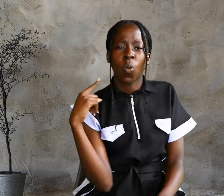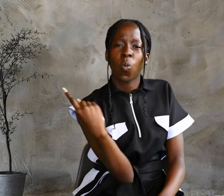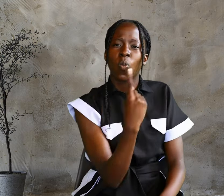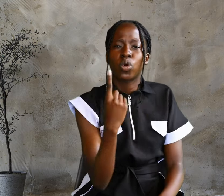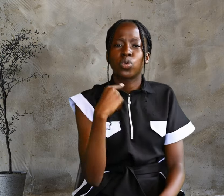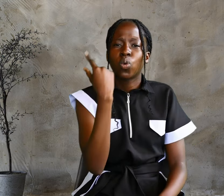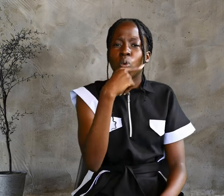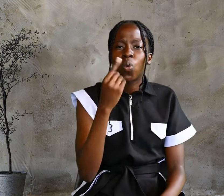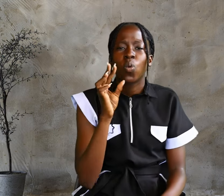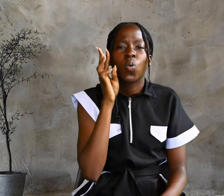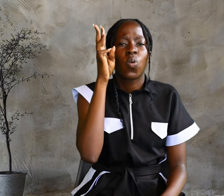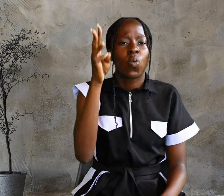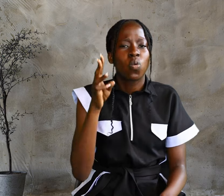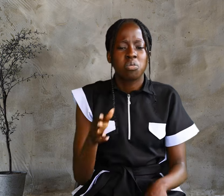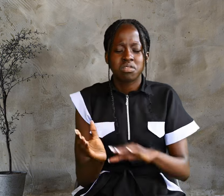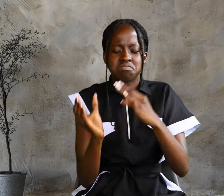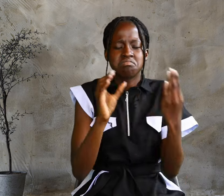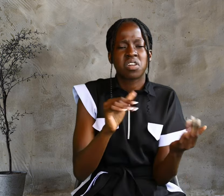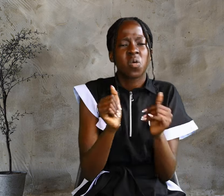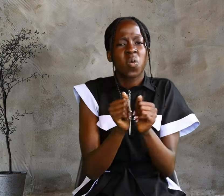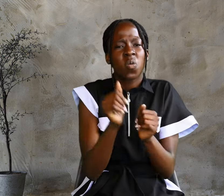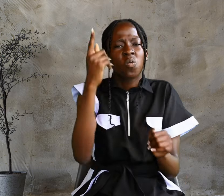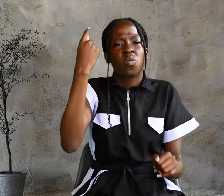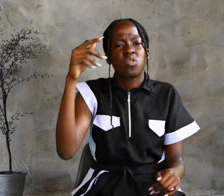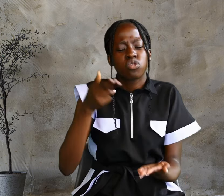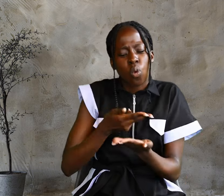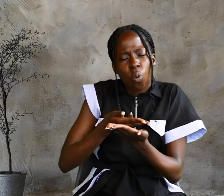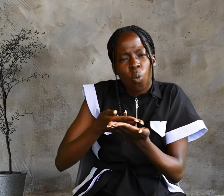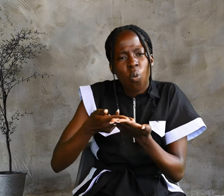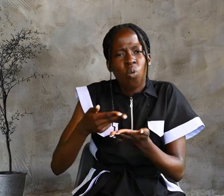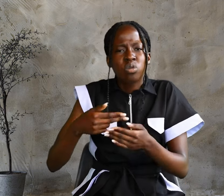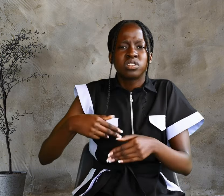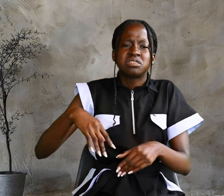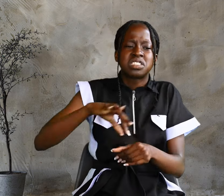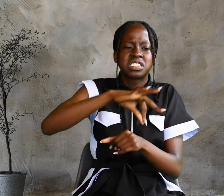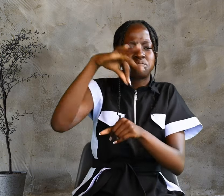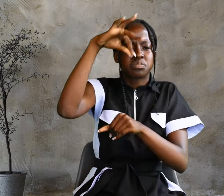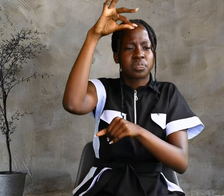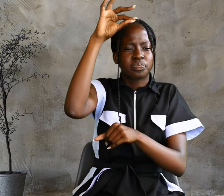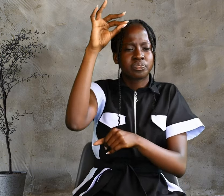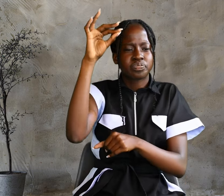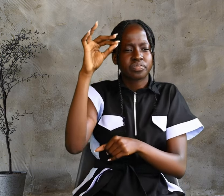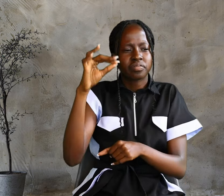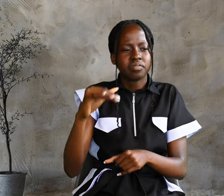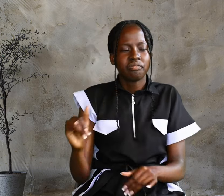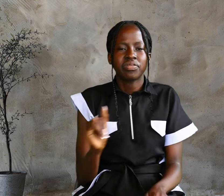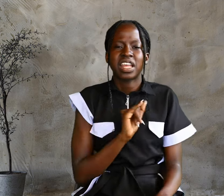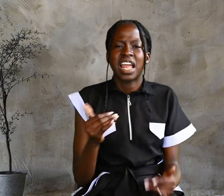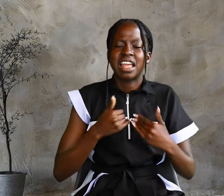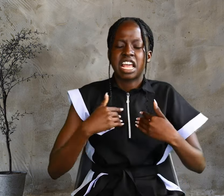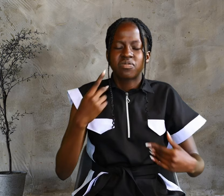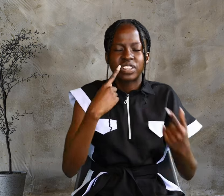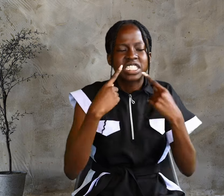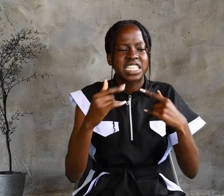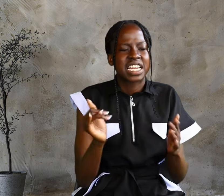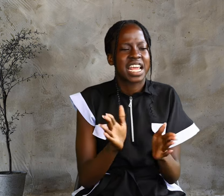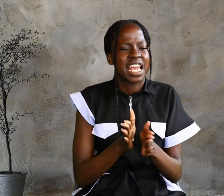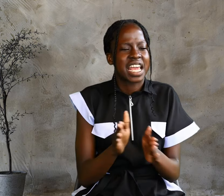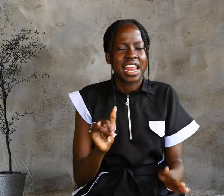baptize with the Holy Spirit. I have seen and I testify that